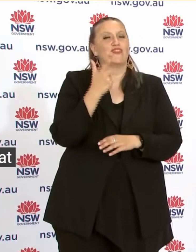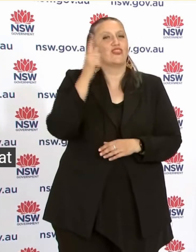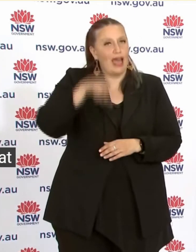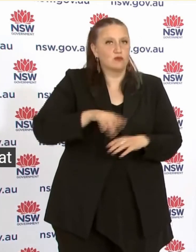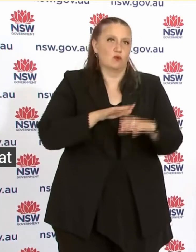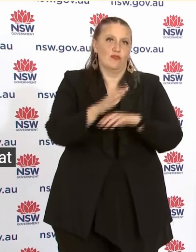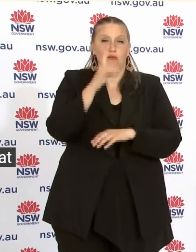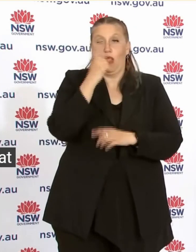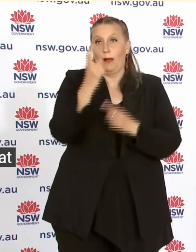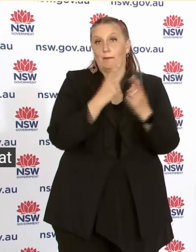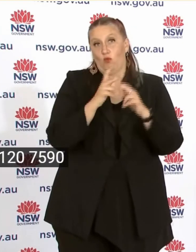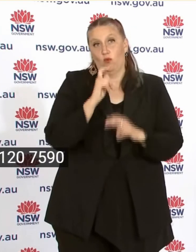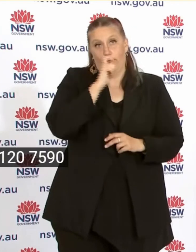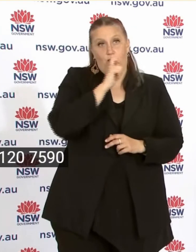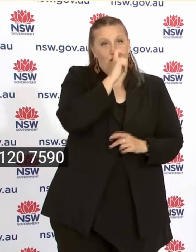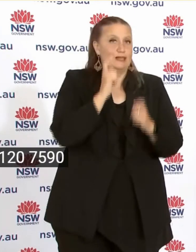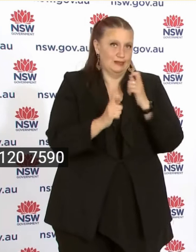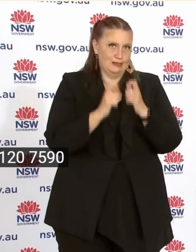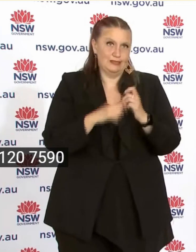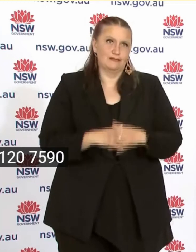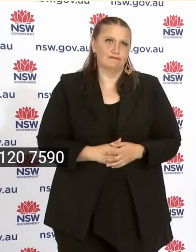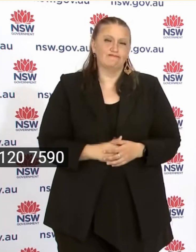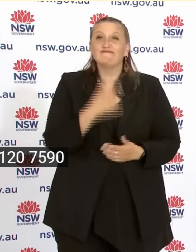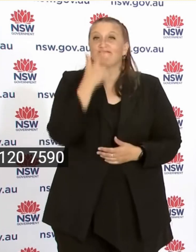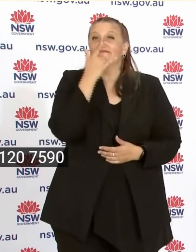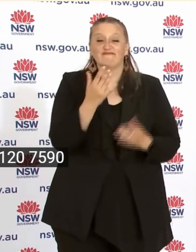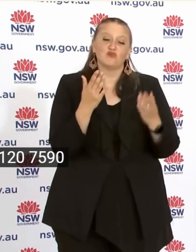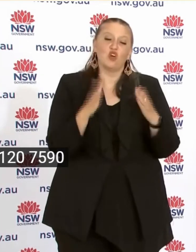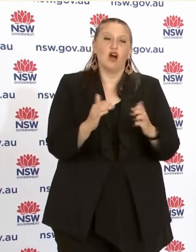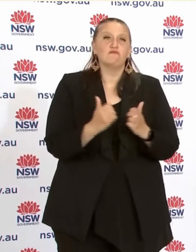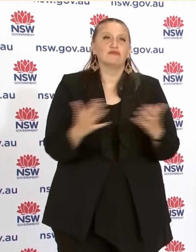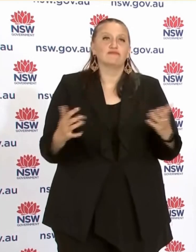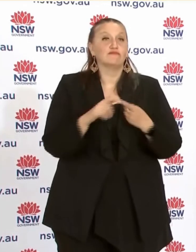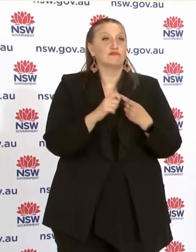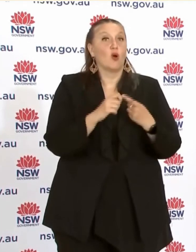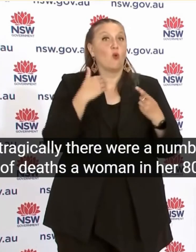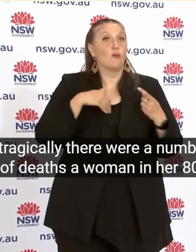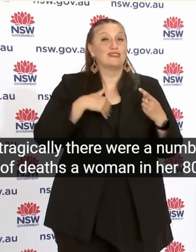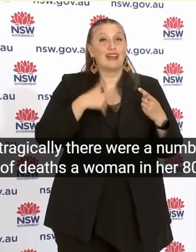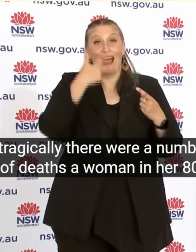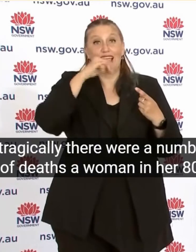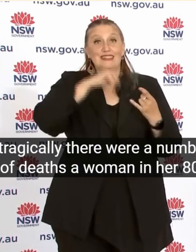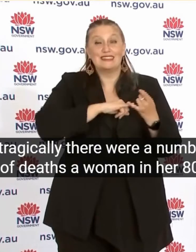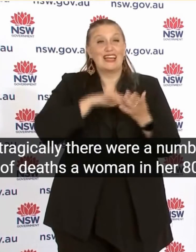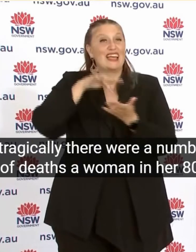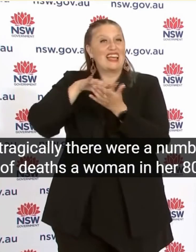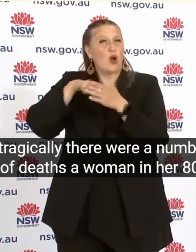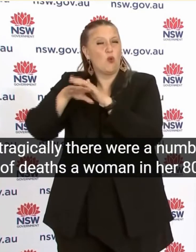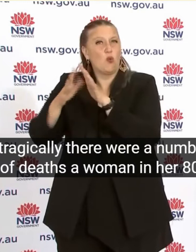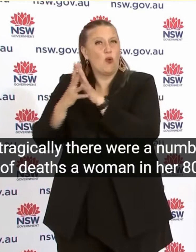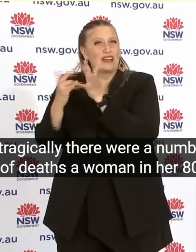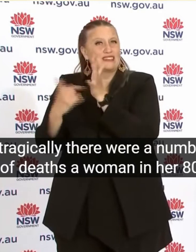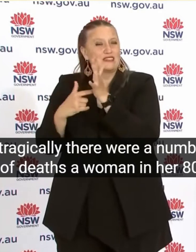Tragically There were a number Of deaths A woman in her 80s From Sydney's Inner West Died at Royal North Shore